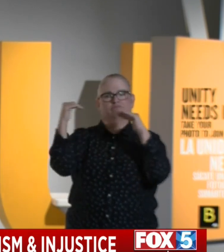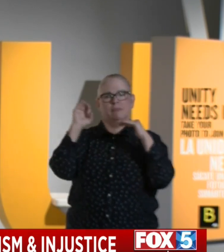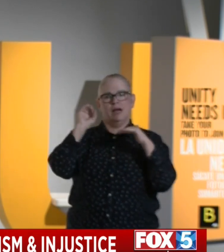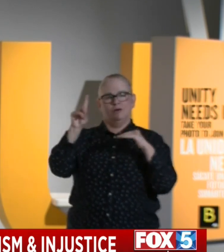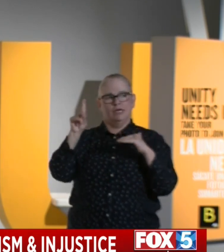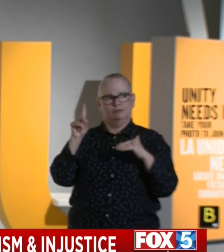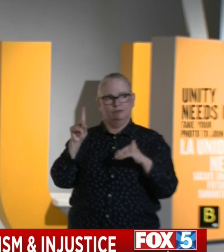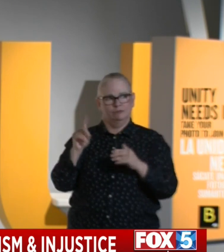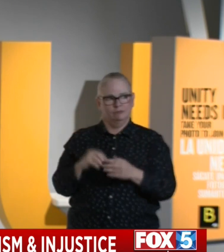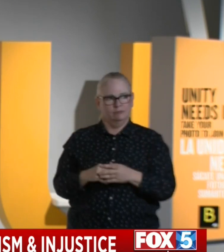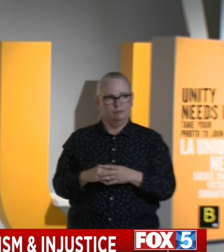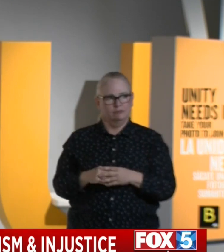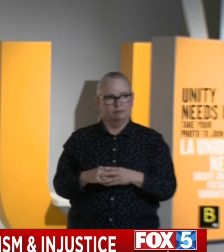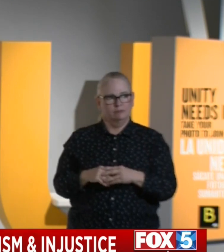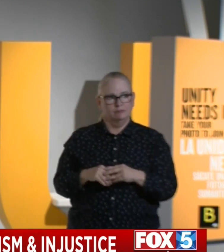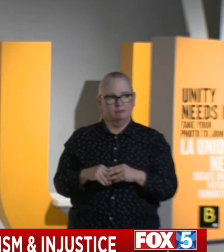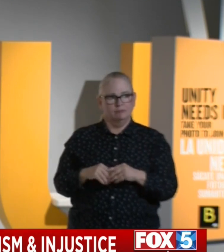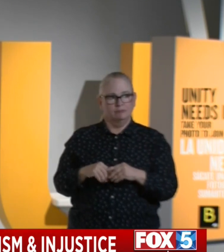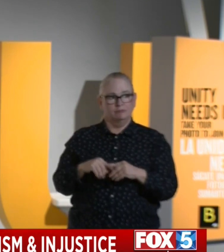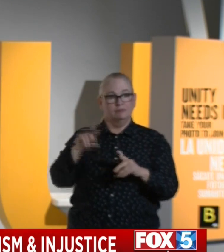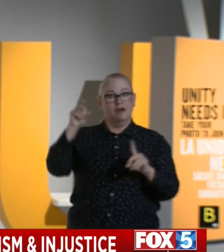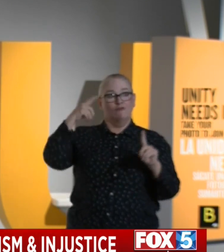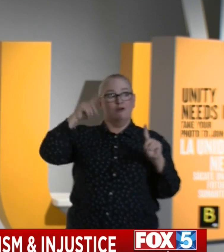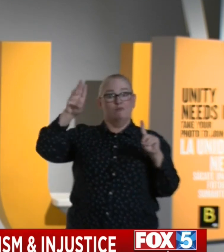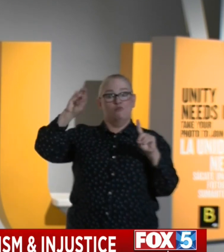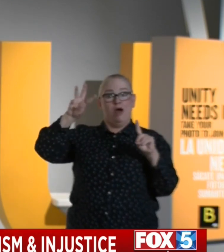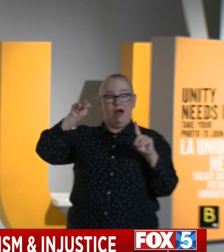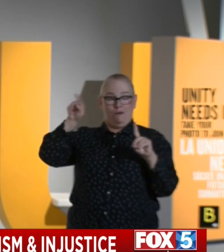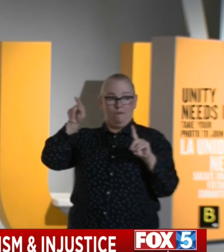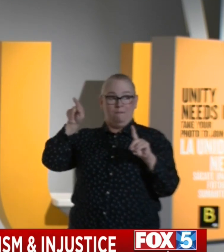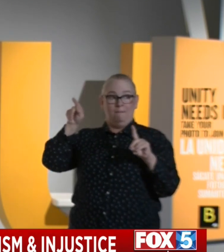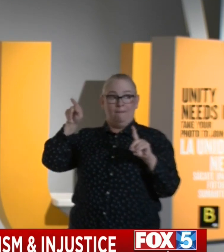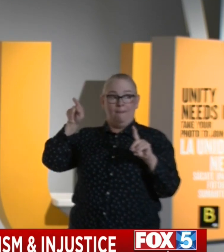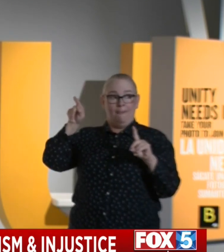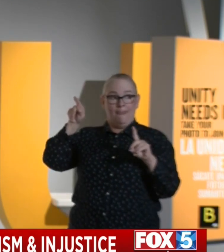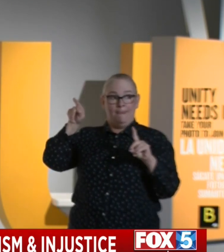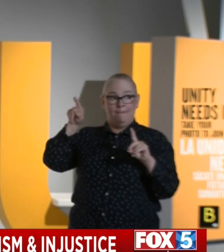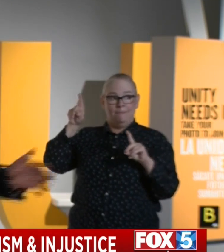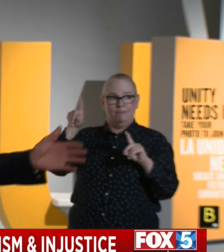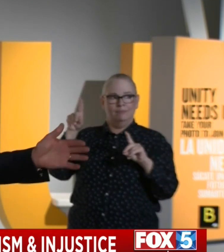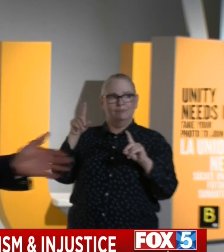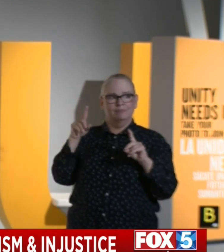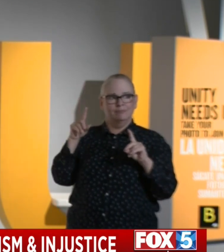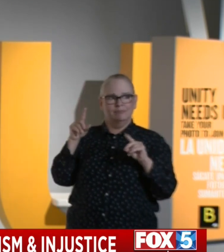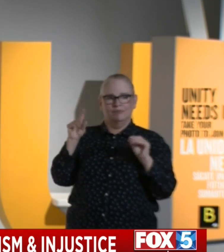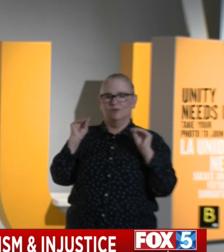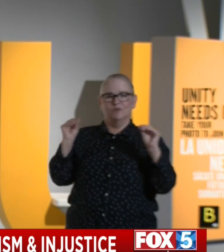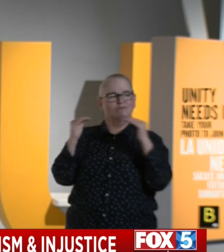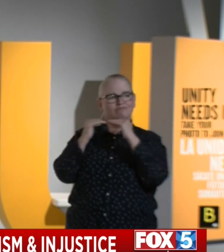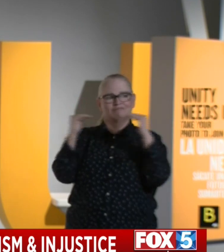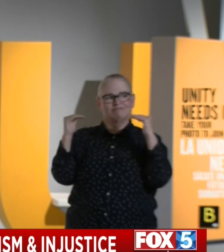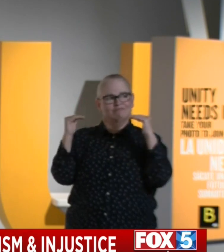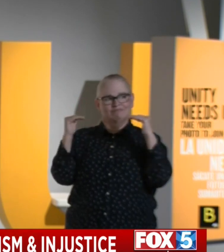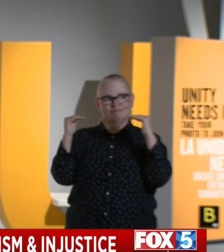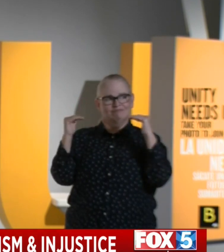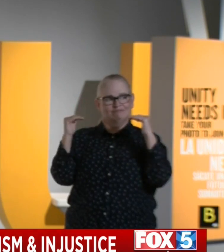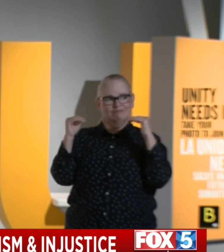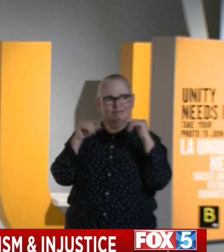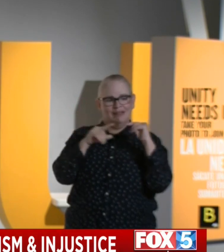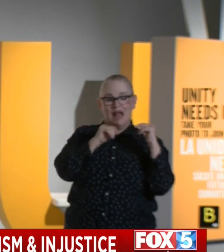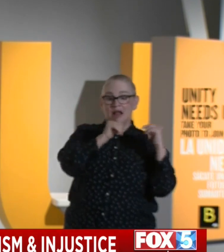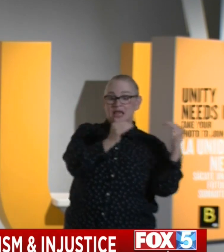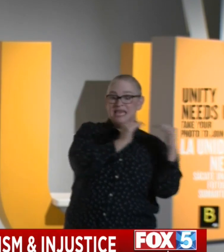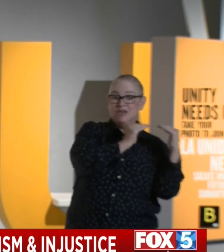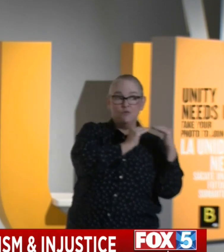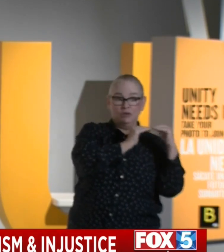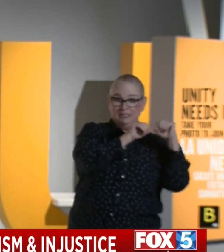equal application in unequal systems. You can't just spread that money out equally. We need